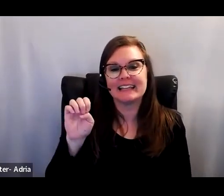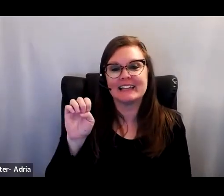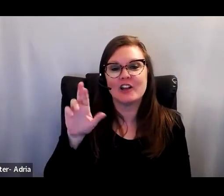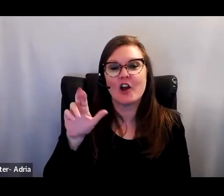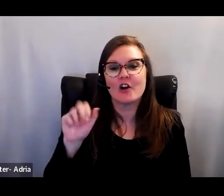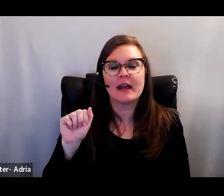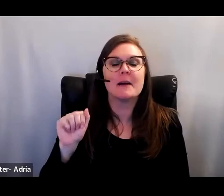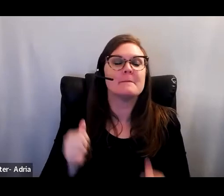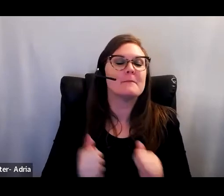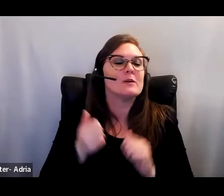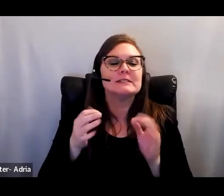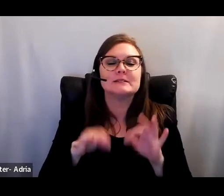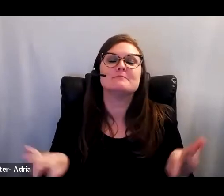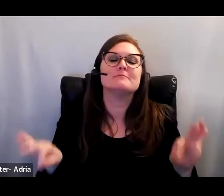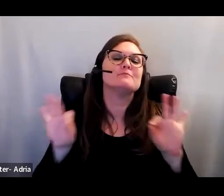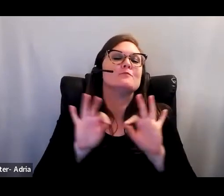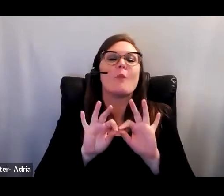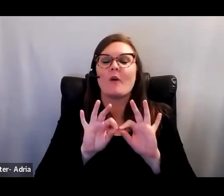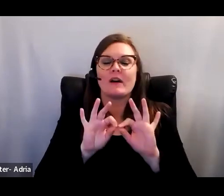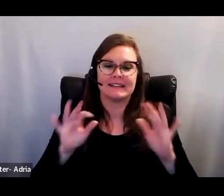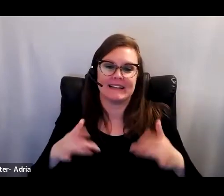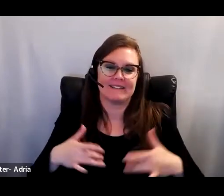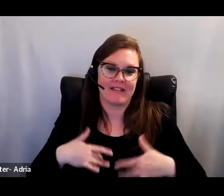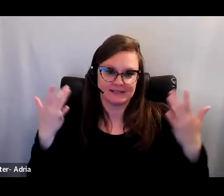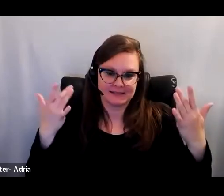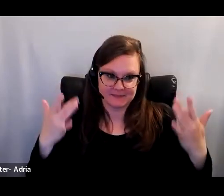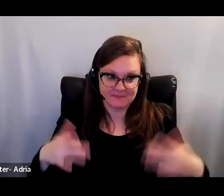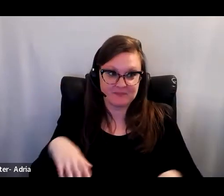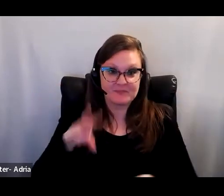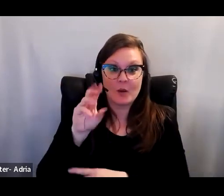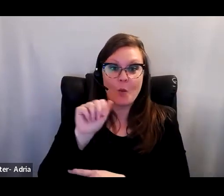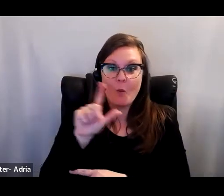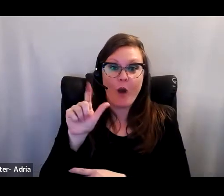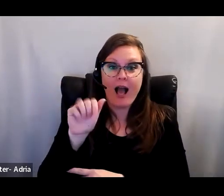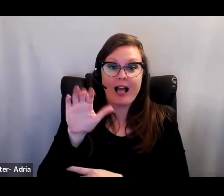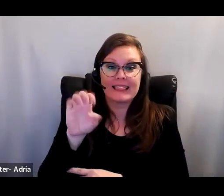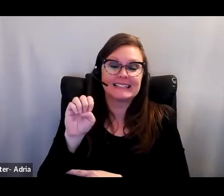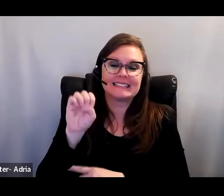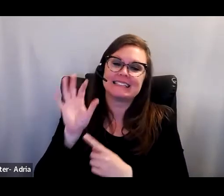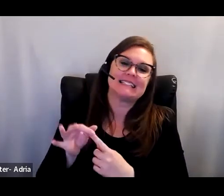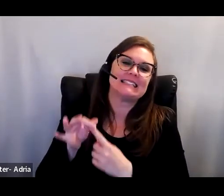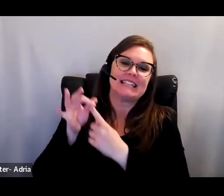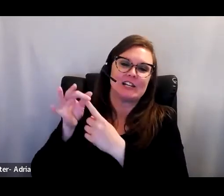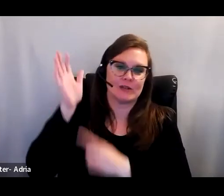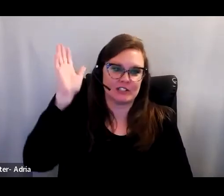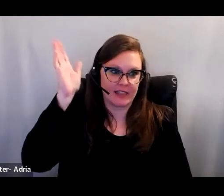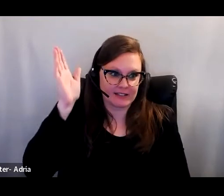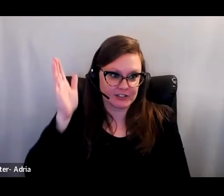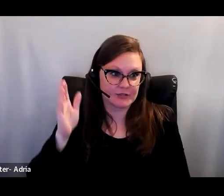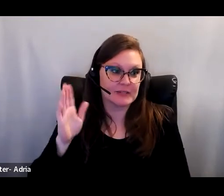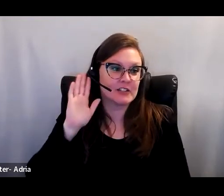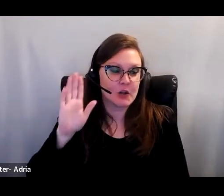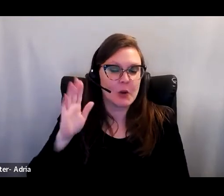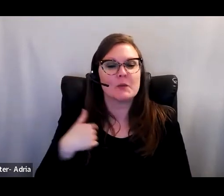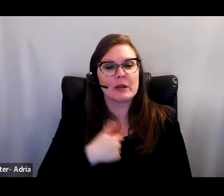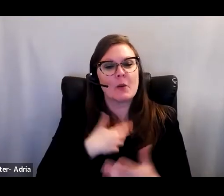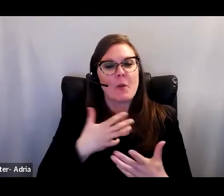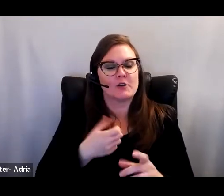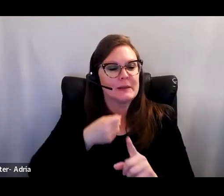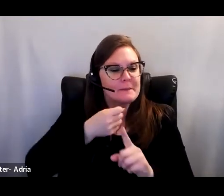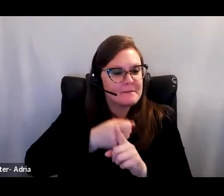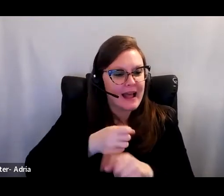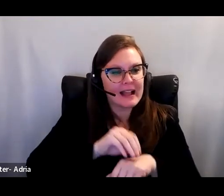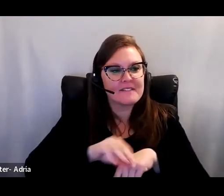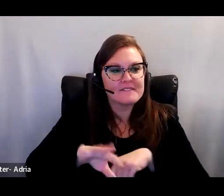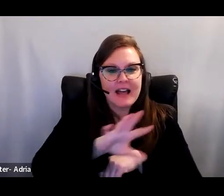Wallace Foundation Distinguished Lecture. The Wallace Lecture, in alignment with the goal of the foundation in affecting meaningful change in the lives